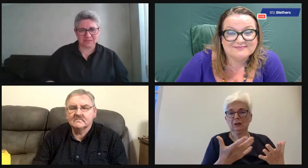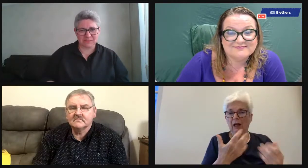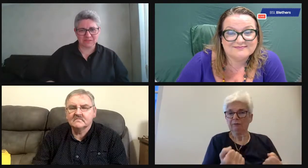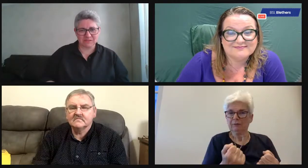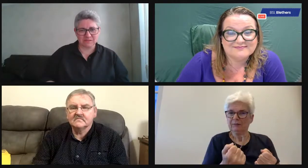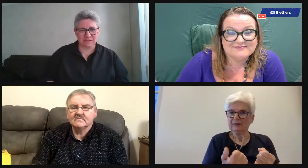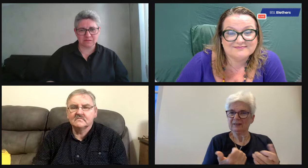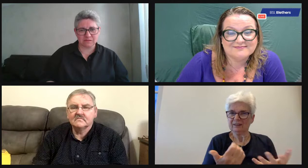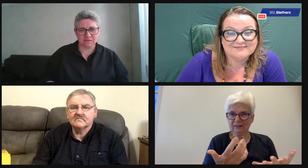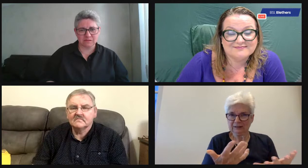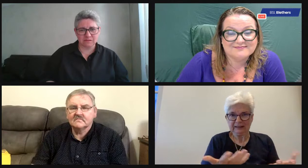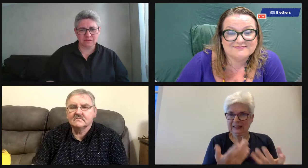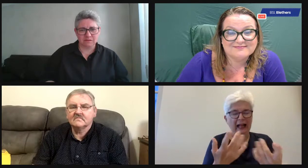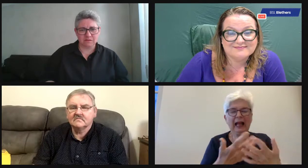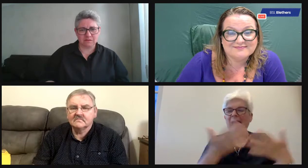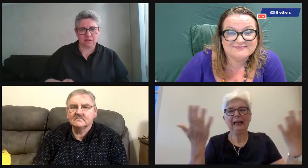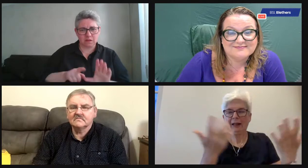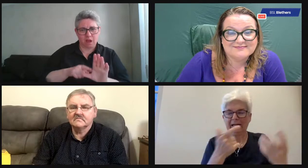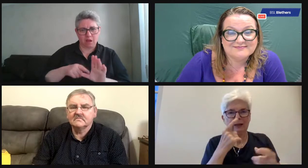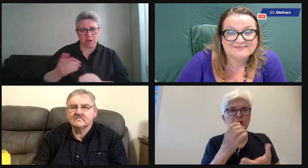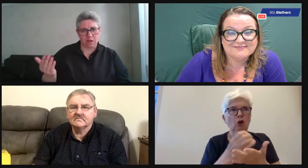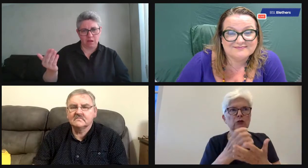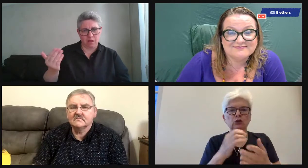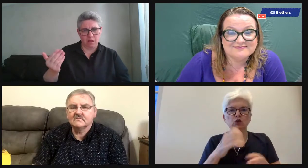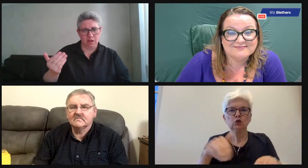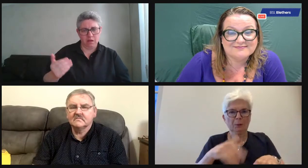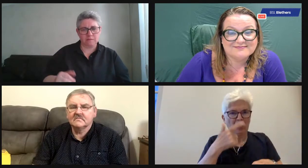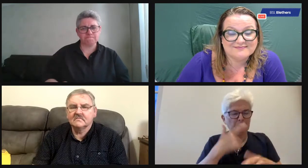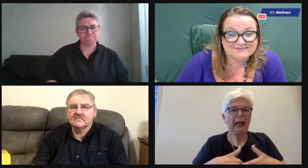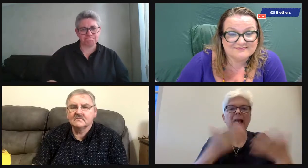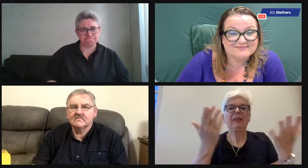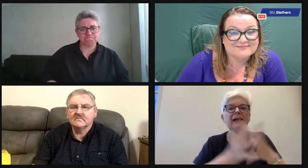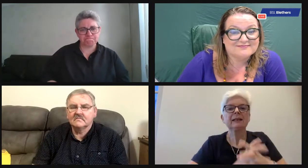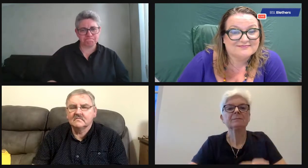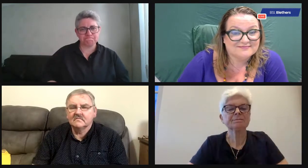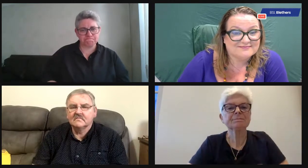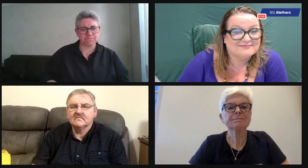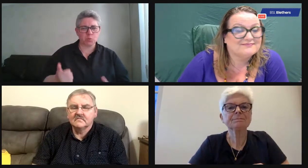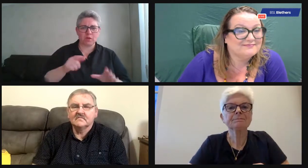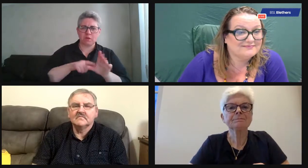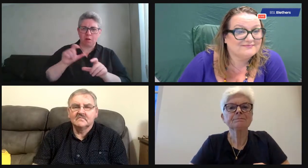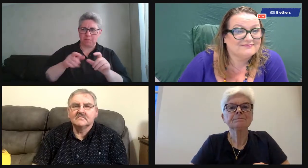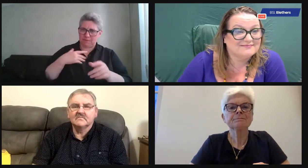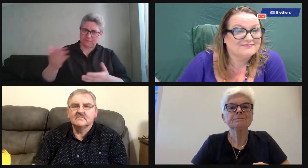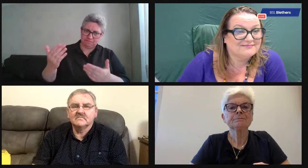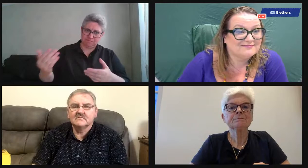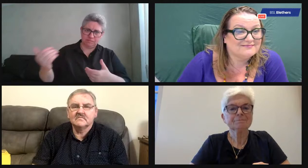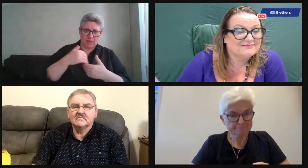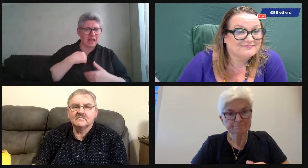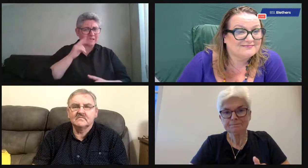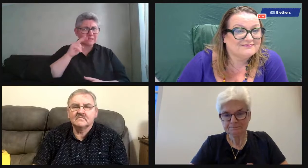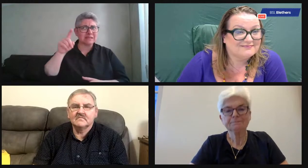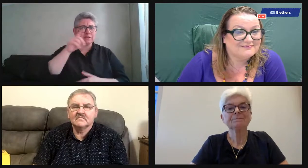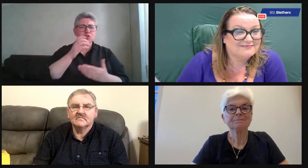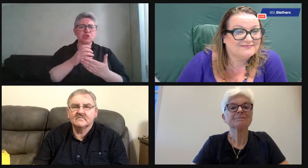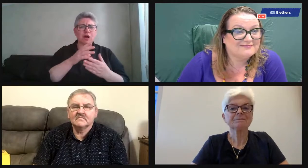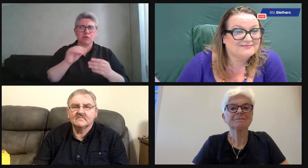them. And so there are lots of things that you can do. Any charity shop or any organization will have a role for you.